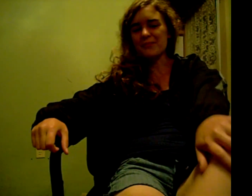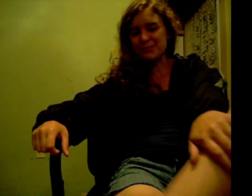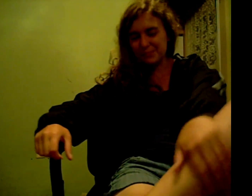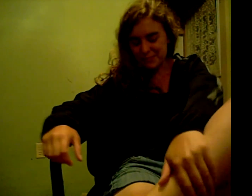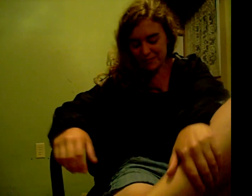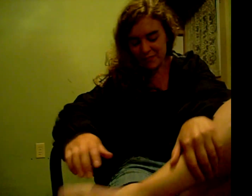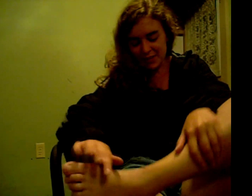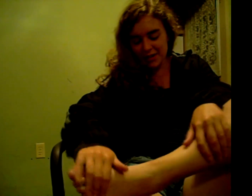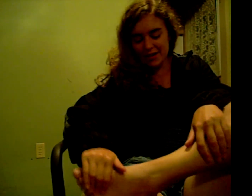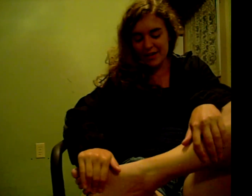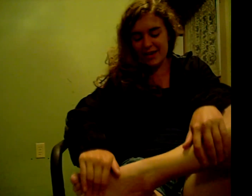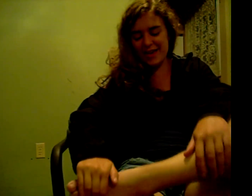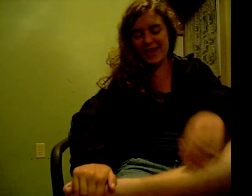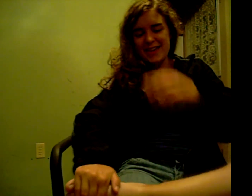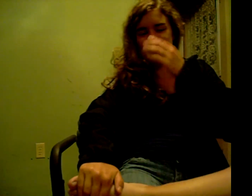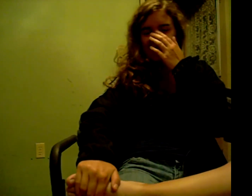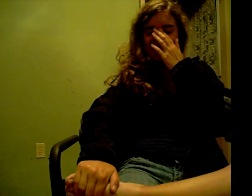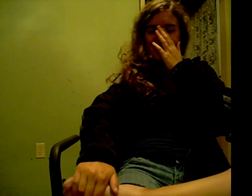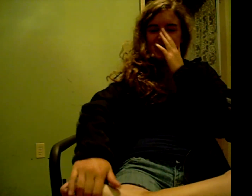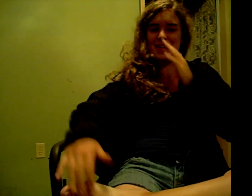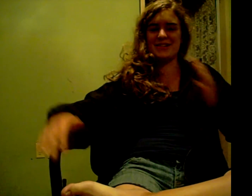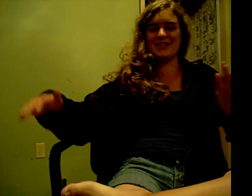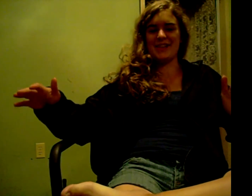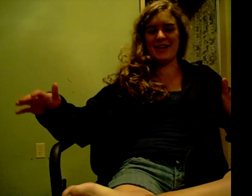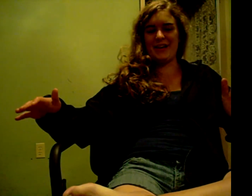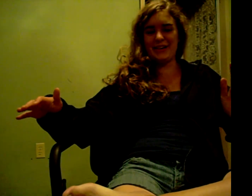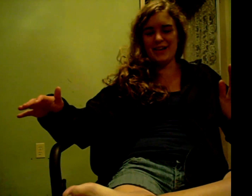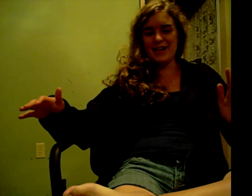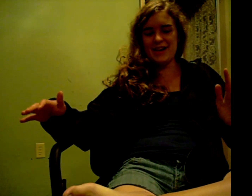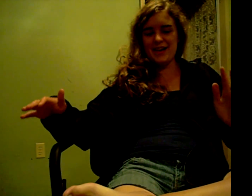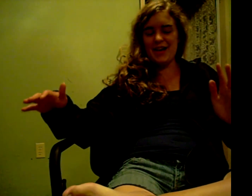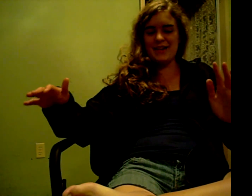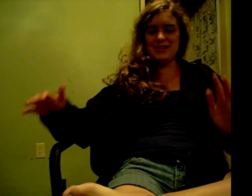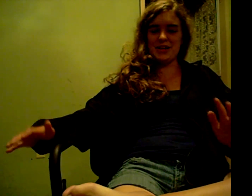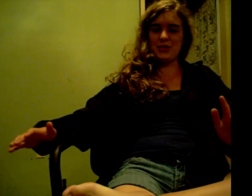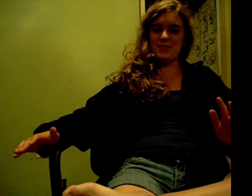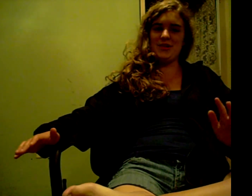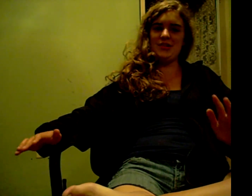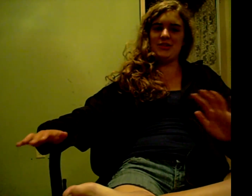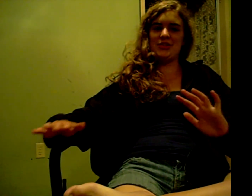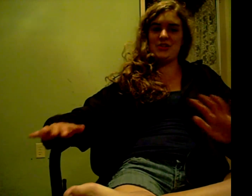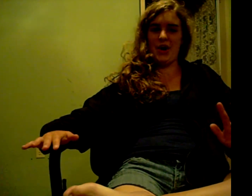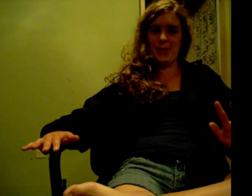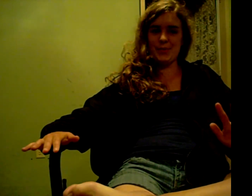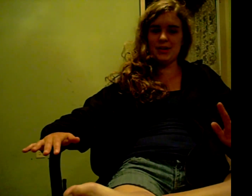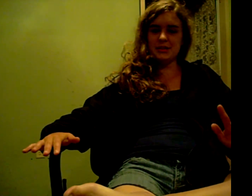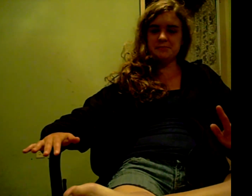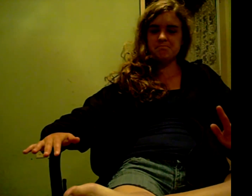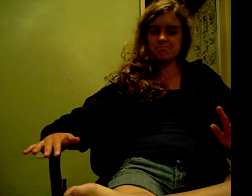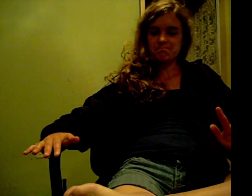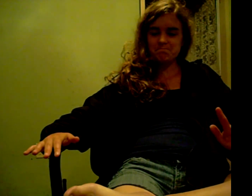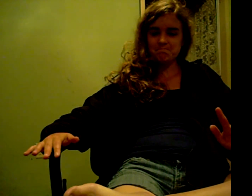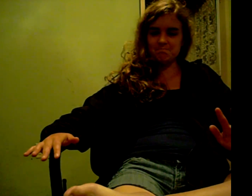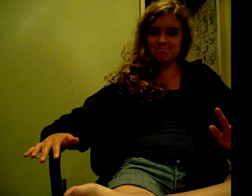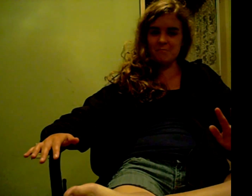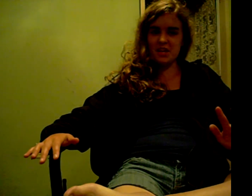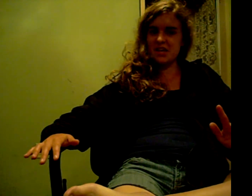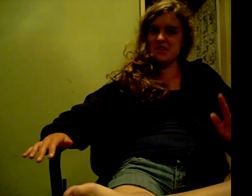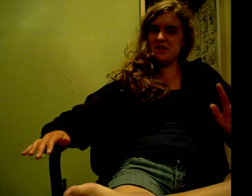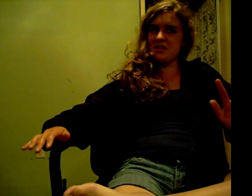he just shakes his head and tells me to stop. And like,